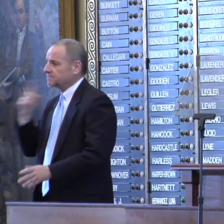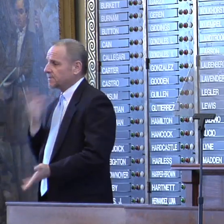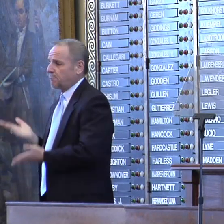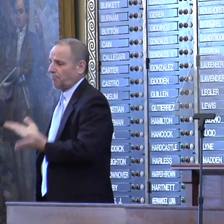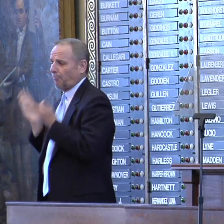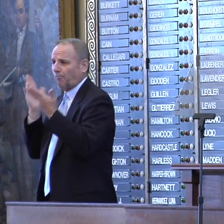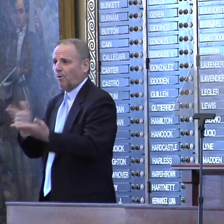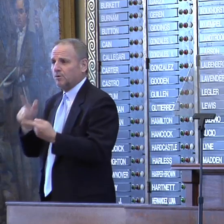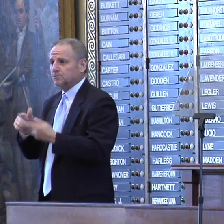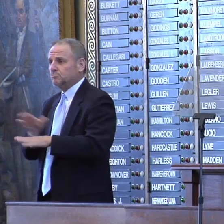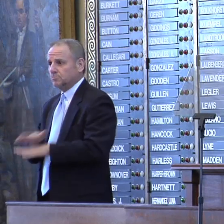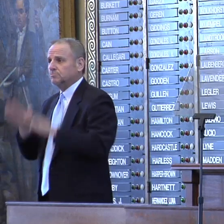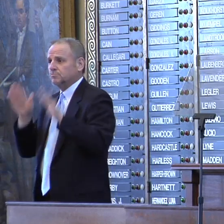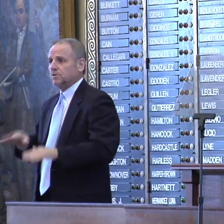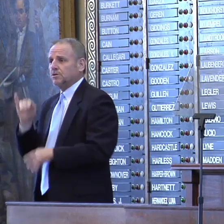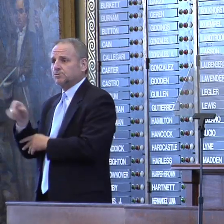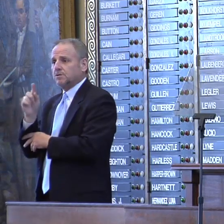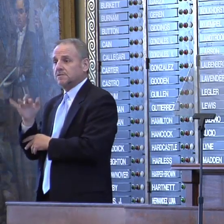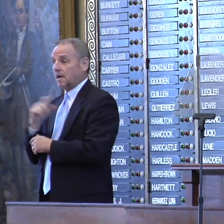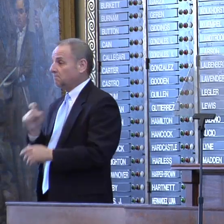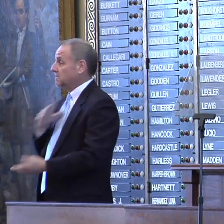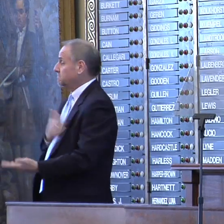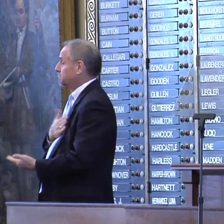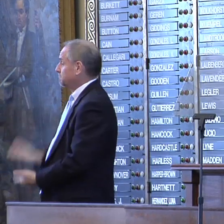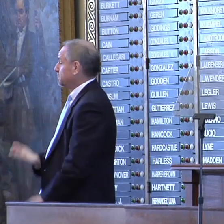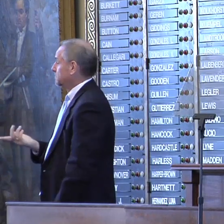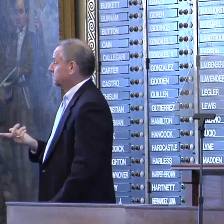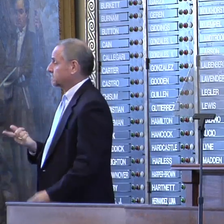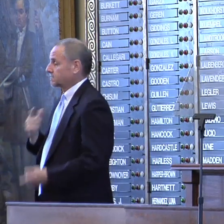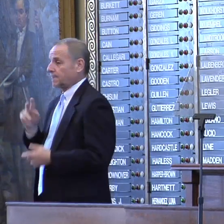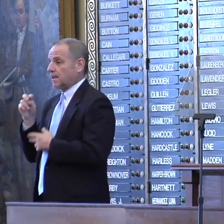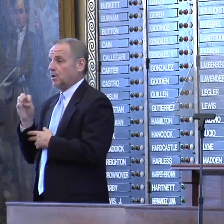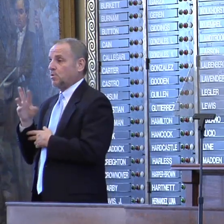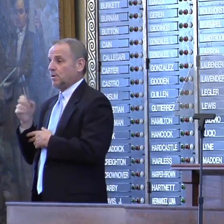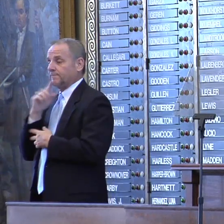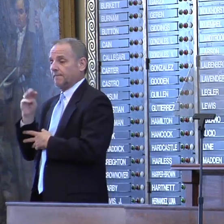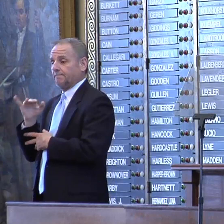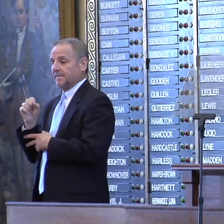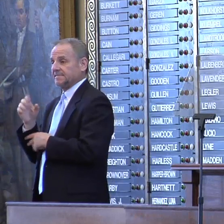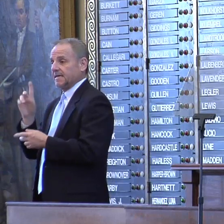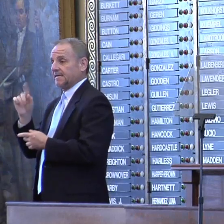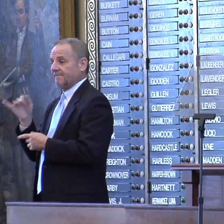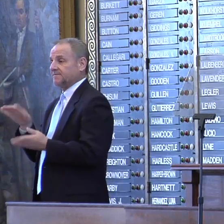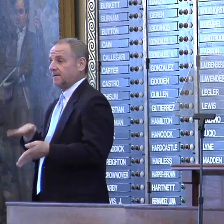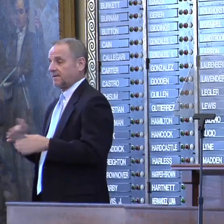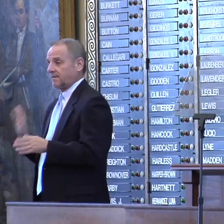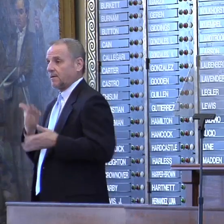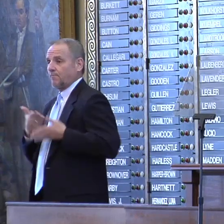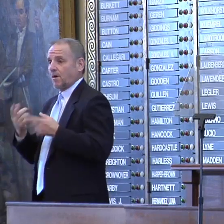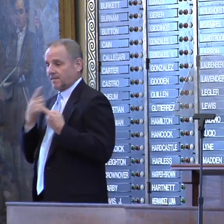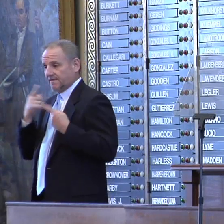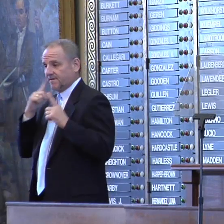to justice. I must admit that news of Miss Davis's death brought the events of